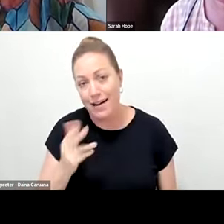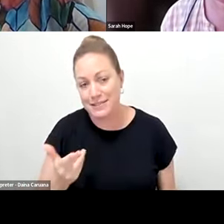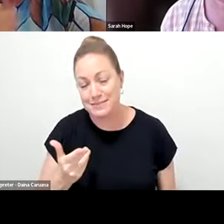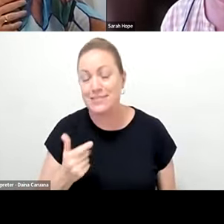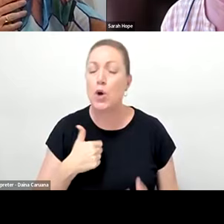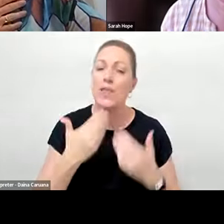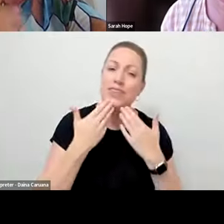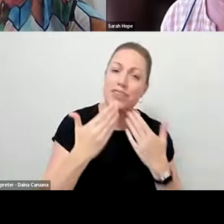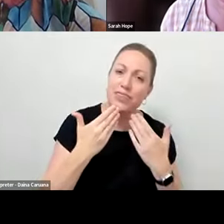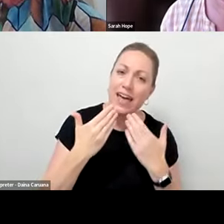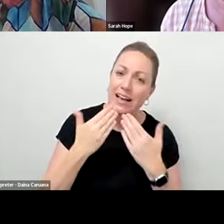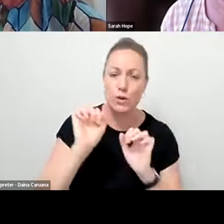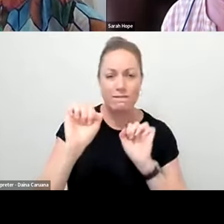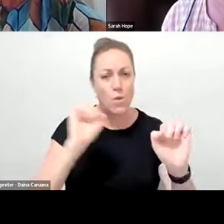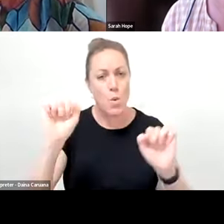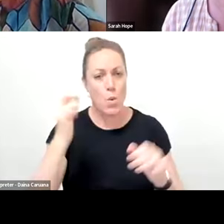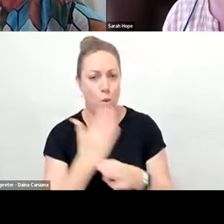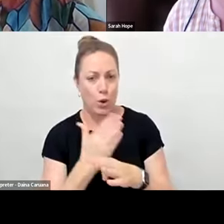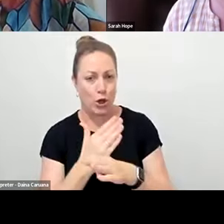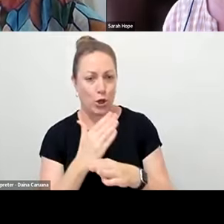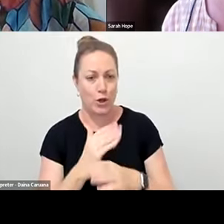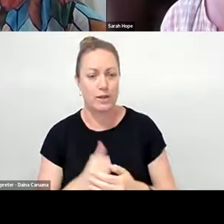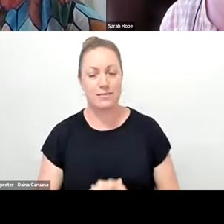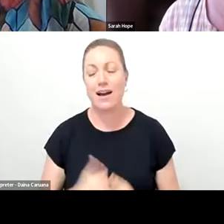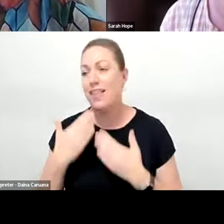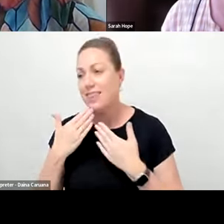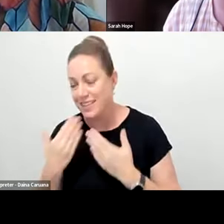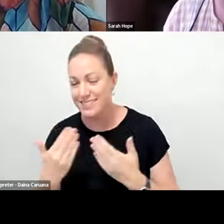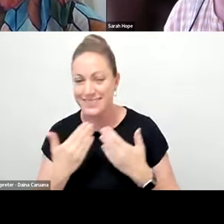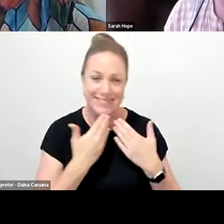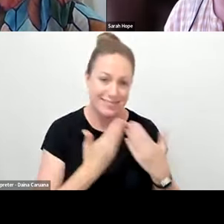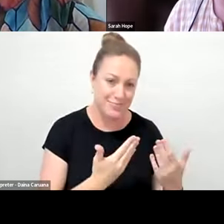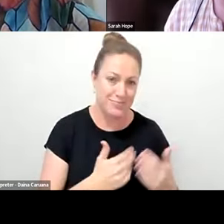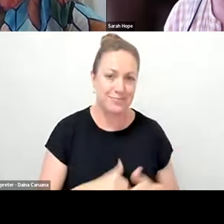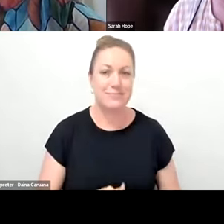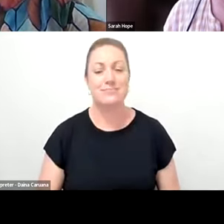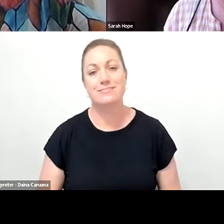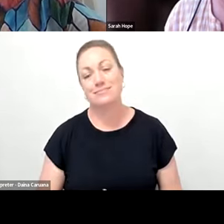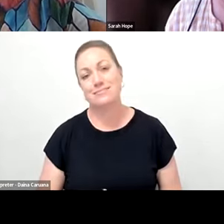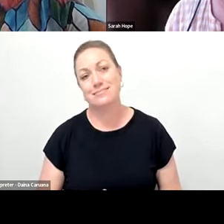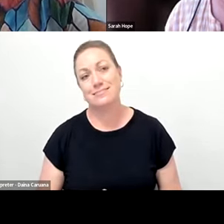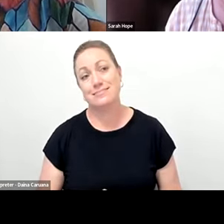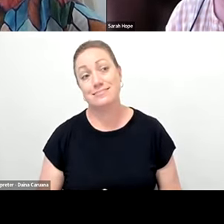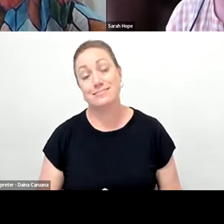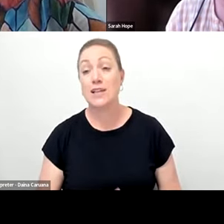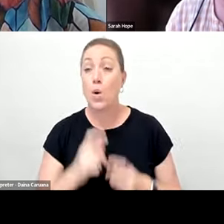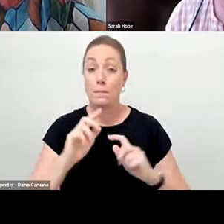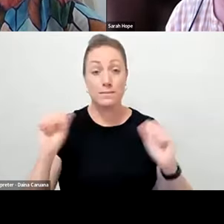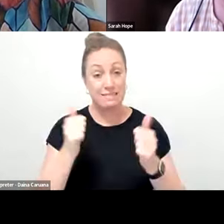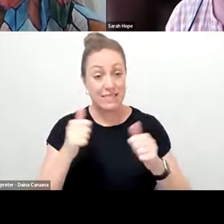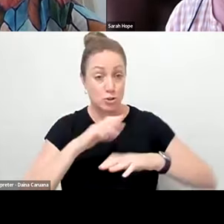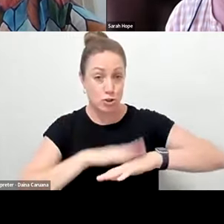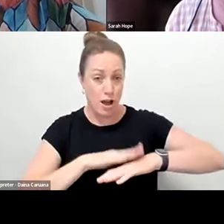thank you very much for the work that you're doing. you. And that really brings us up to, to time. Uh, thank you so much to